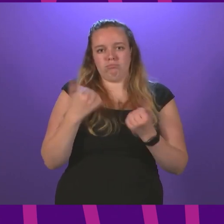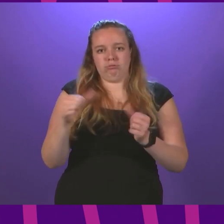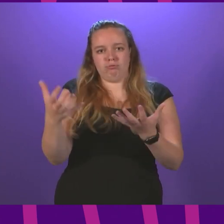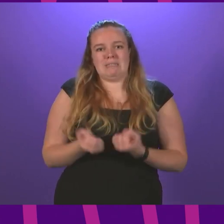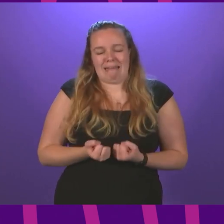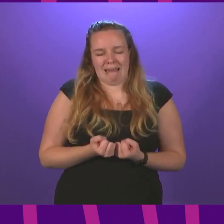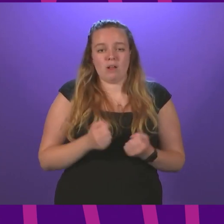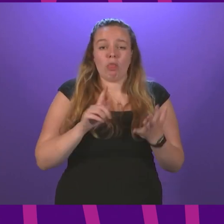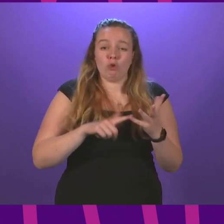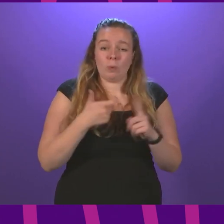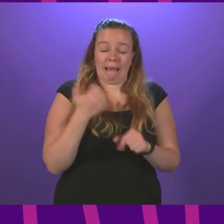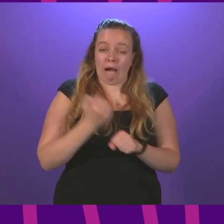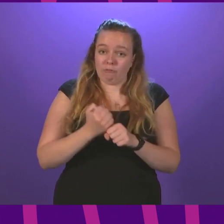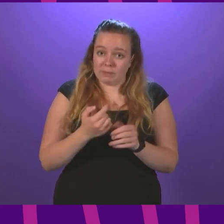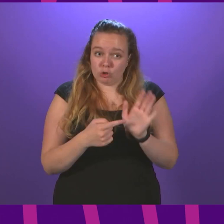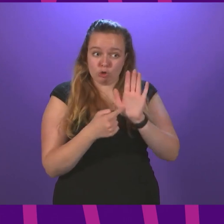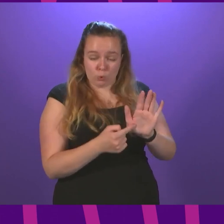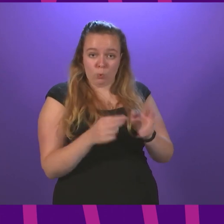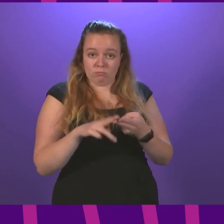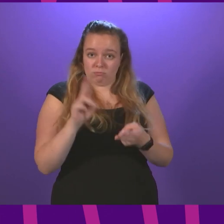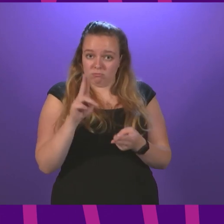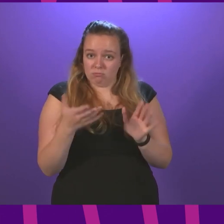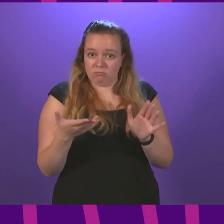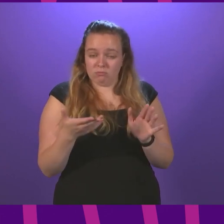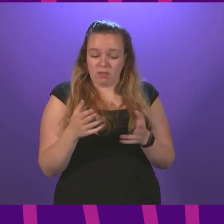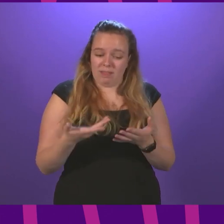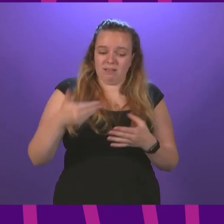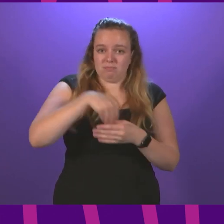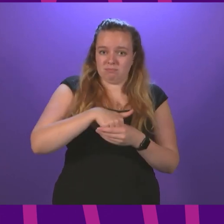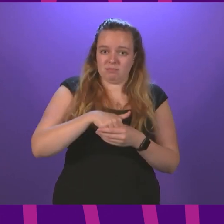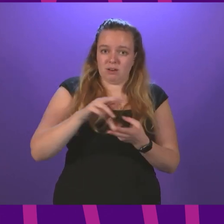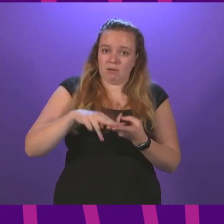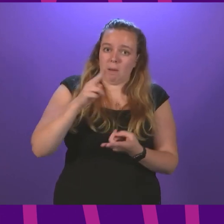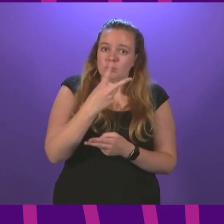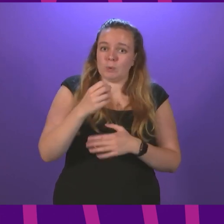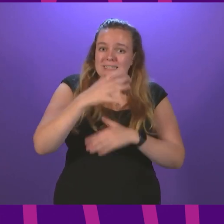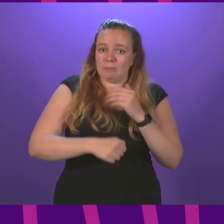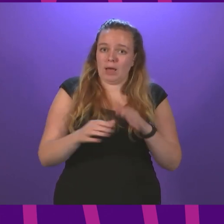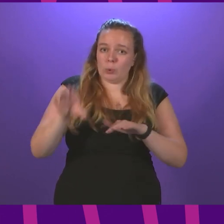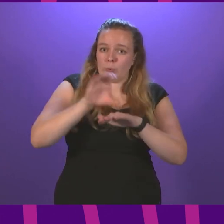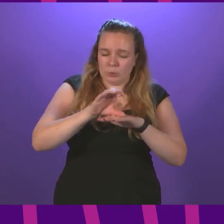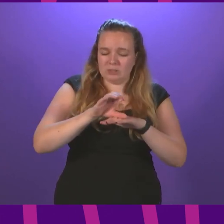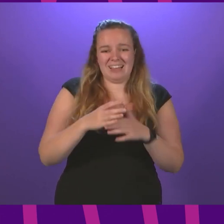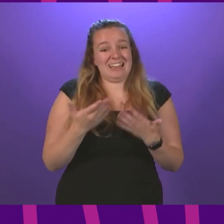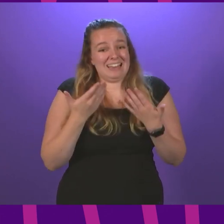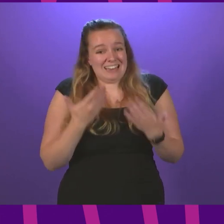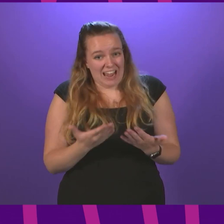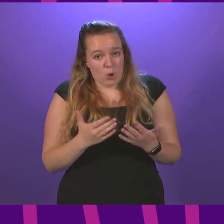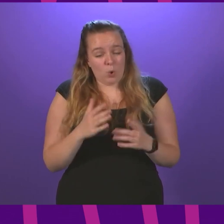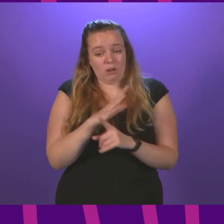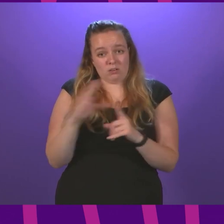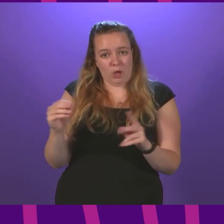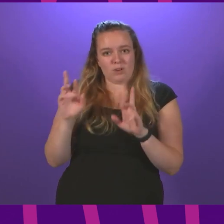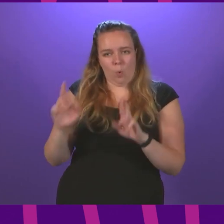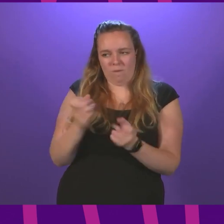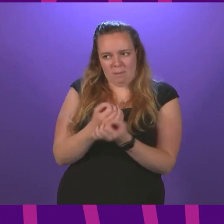The UK government moved swiftly to shore up that creaking system by introducing the £20 supplement. Now the Conservatives hope